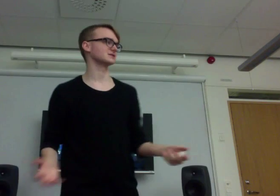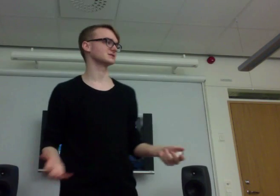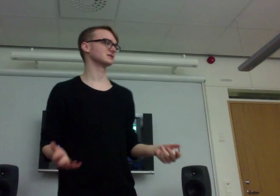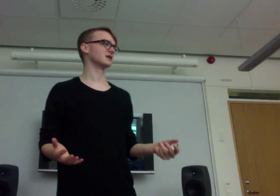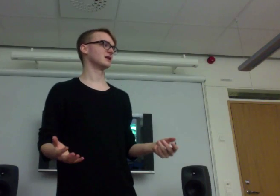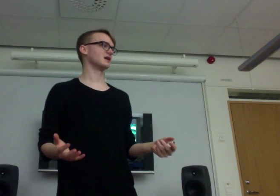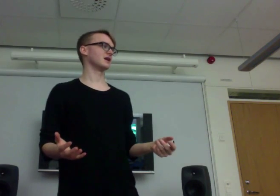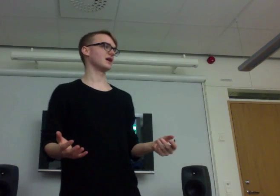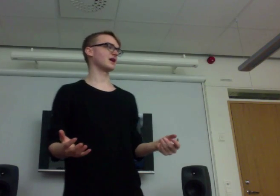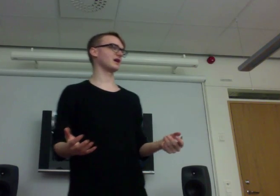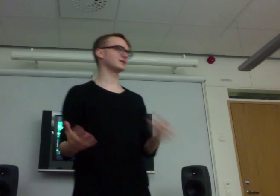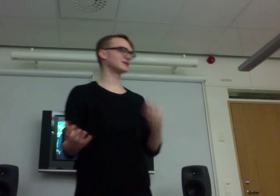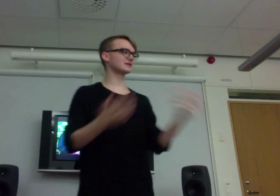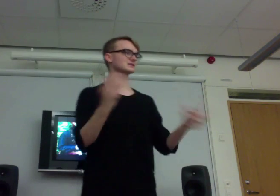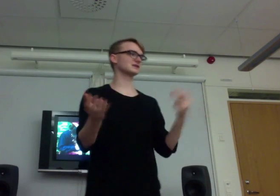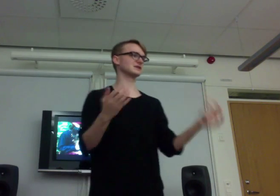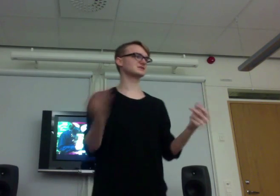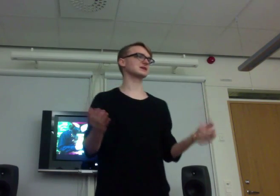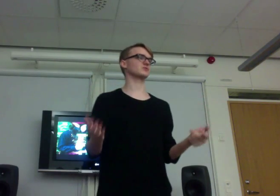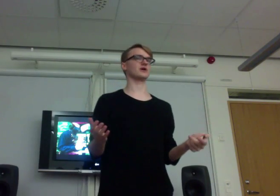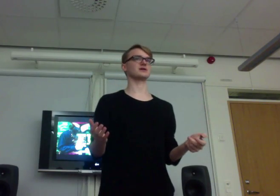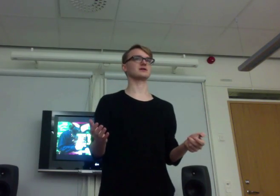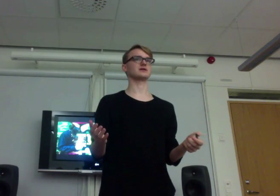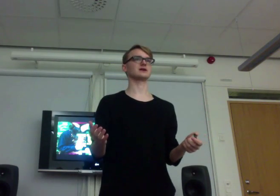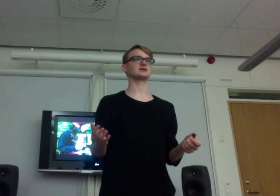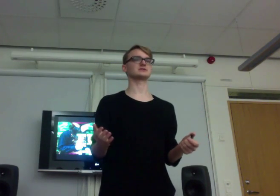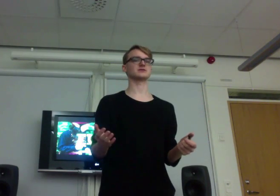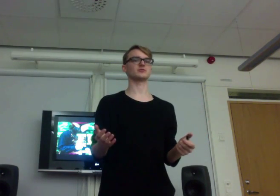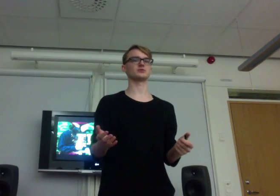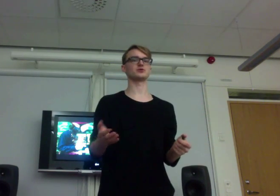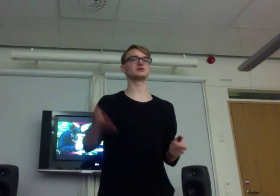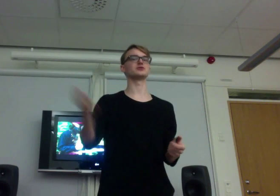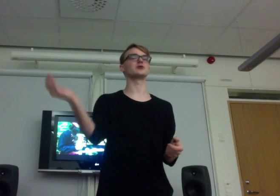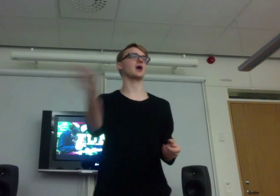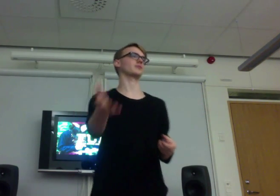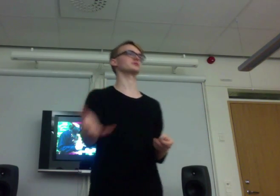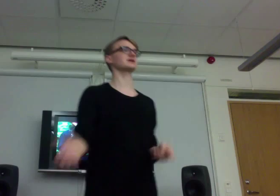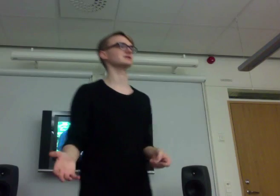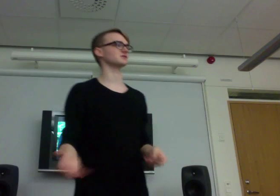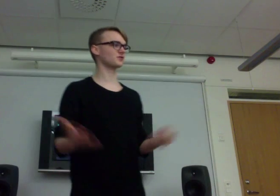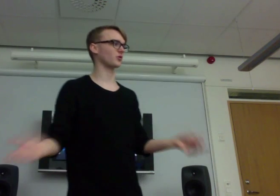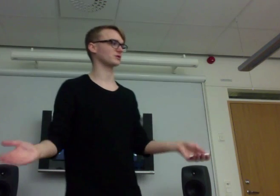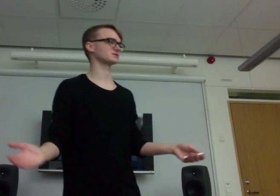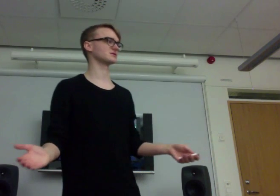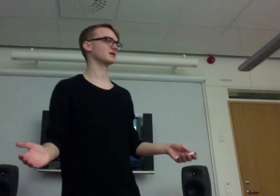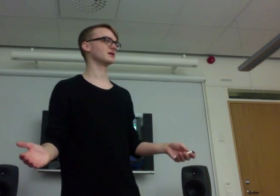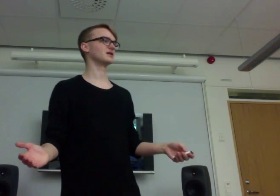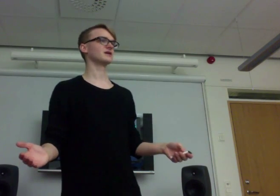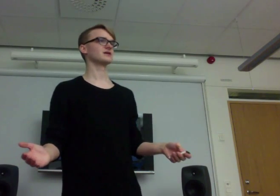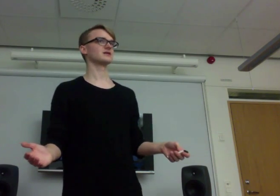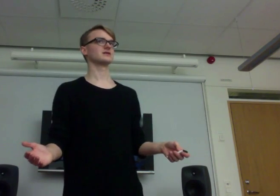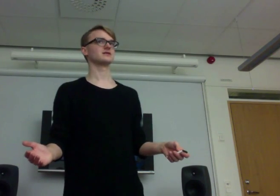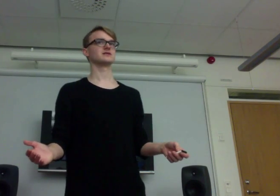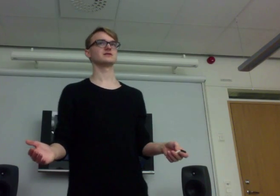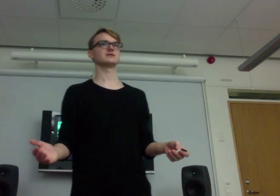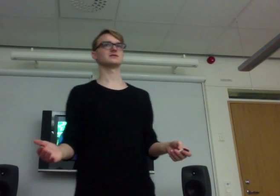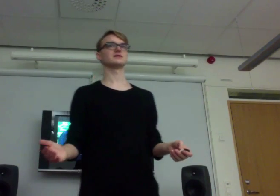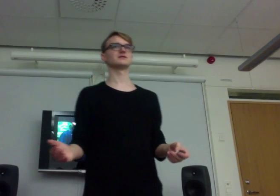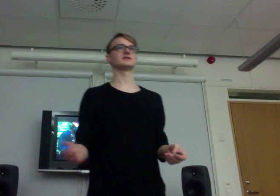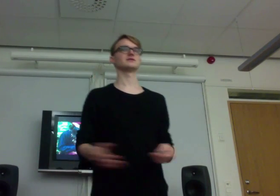in that same way. And it's, and we wouldn't do kapo with kids, of course. The one you